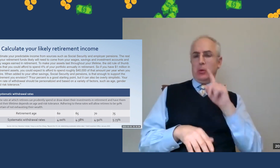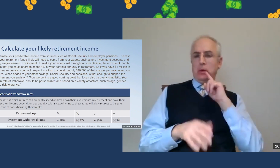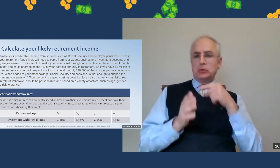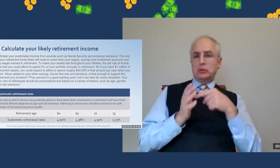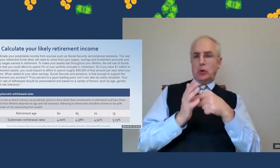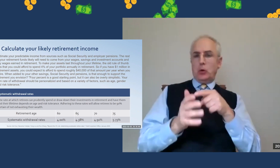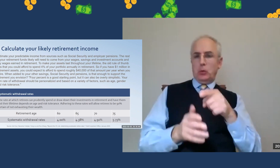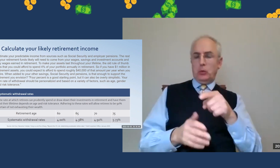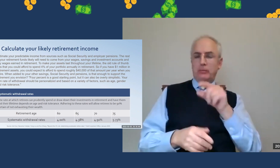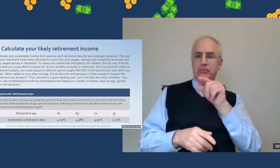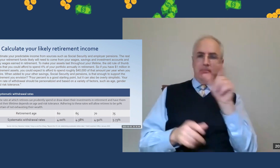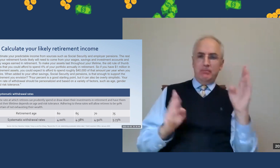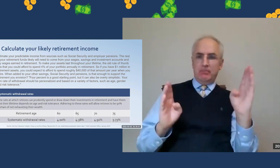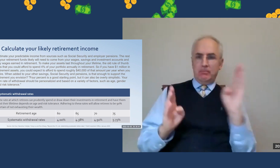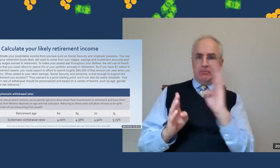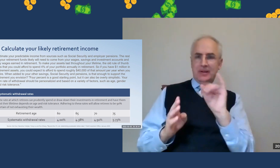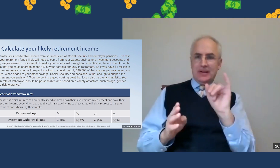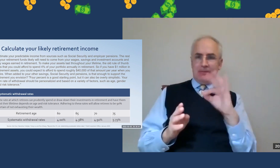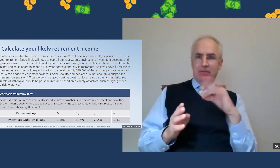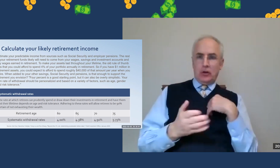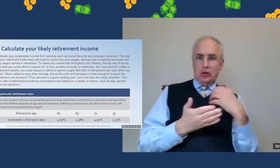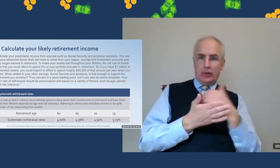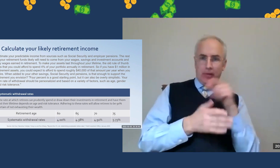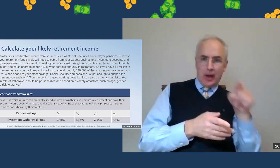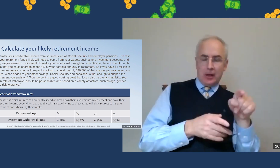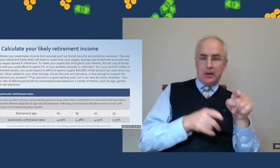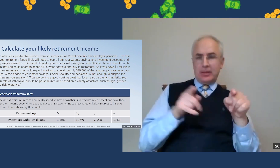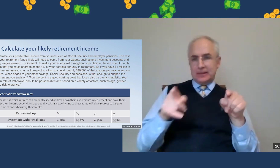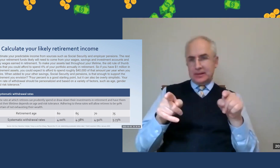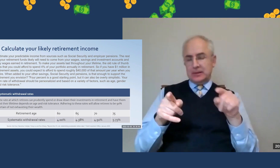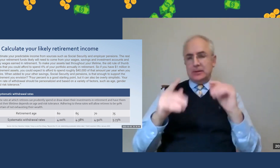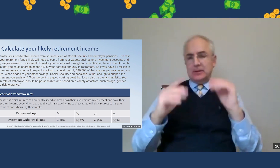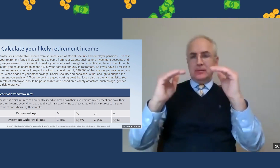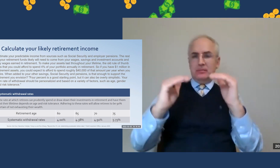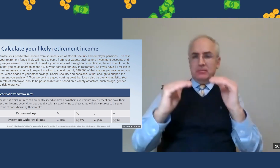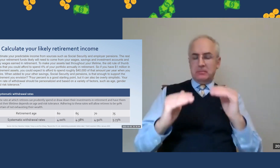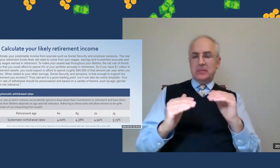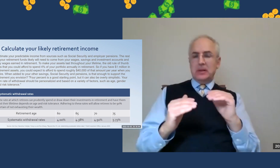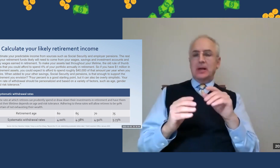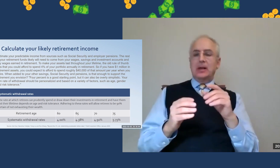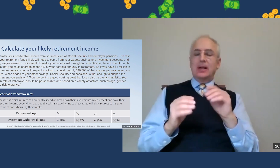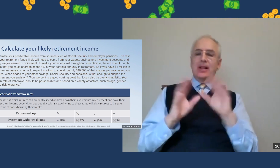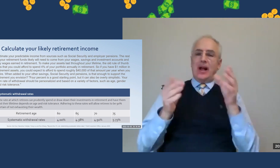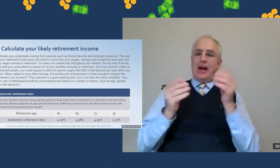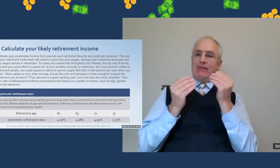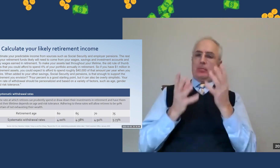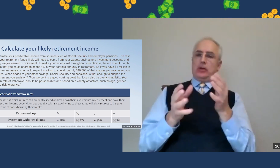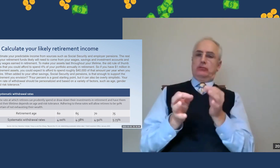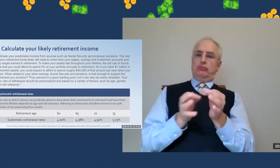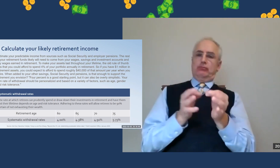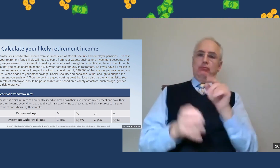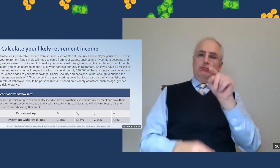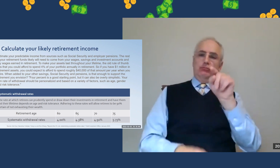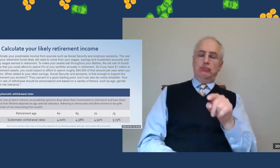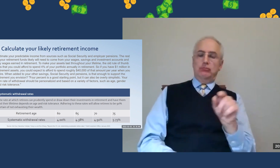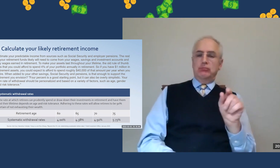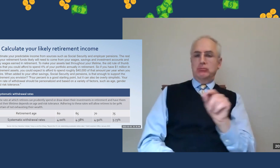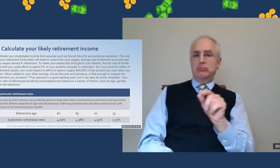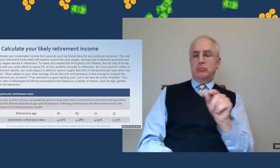during retirement, 70% or 80% of your current salary. And this simple math will help you decide how much you need to